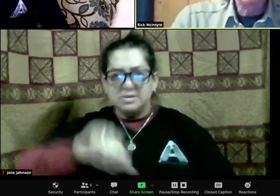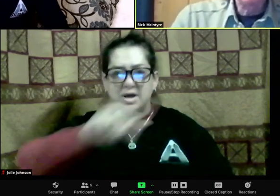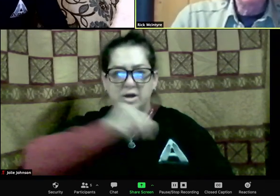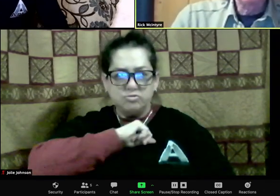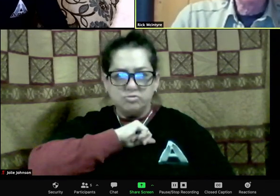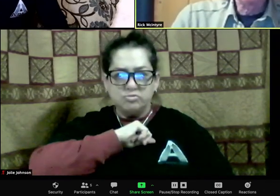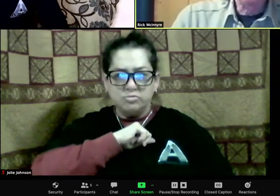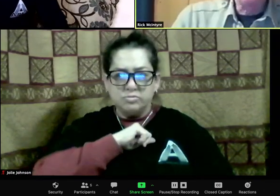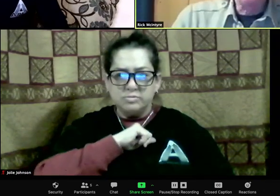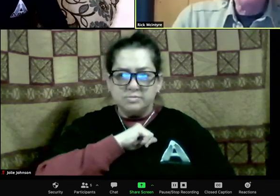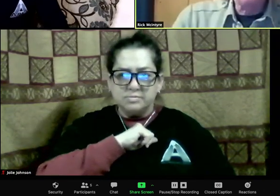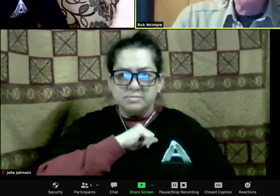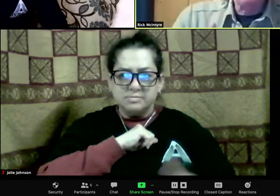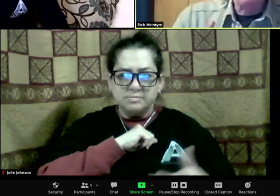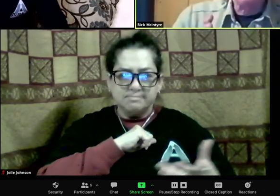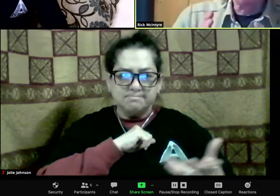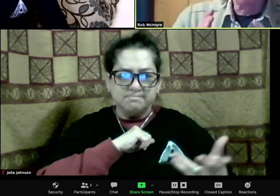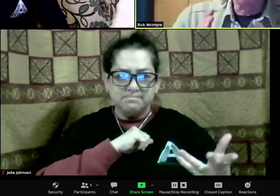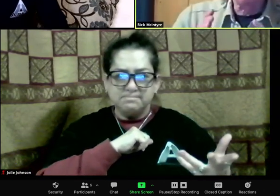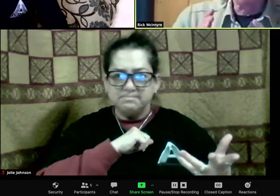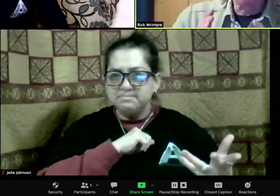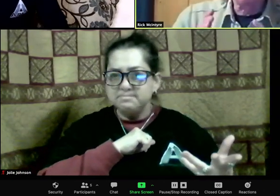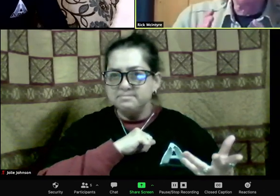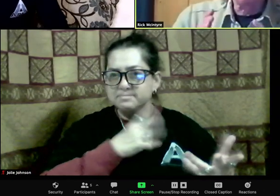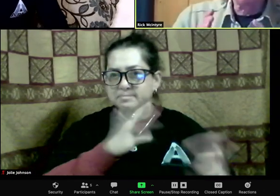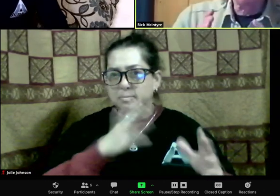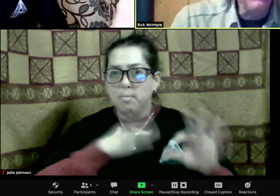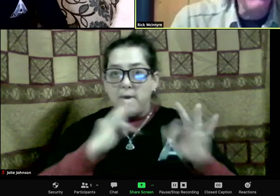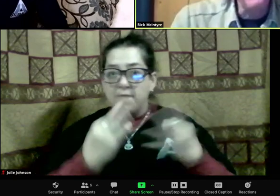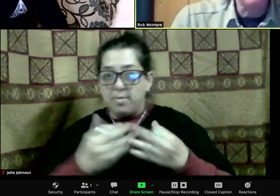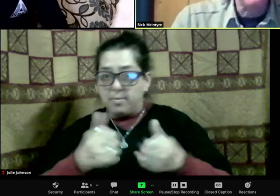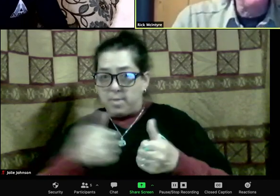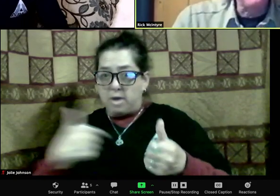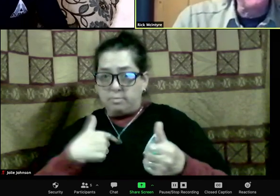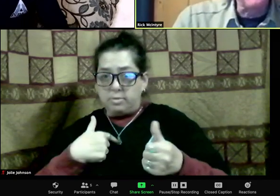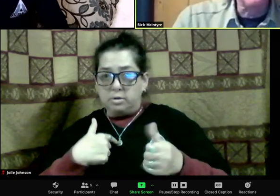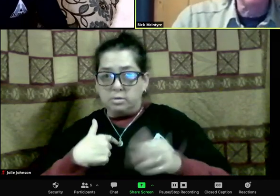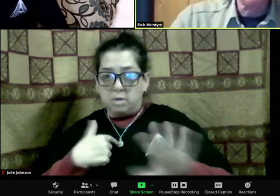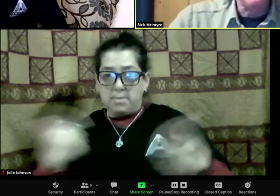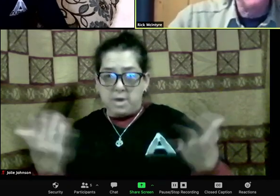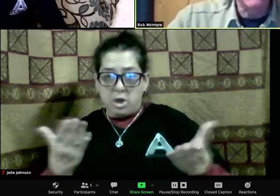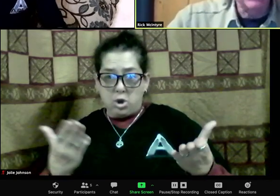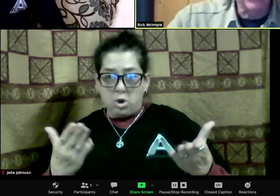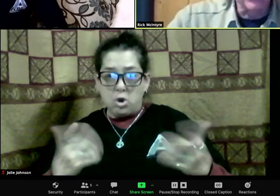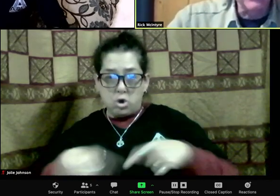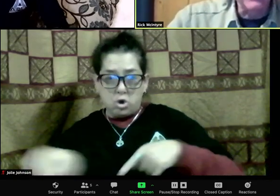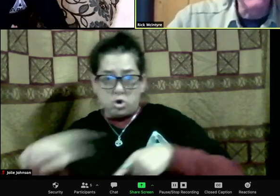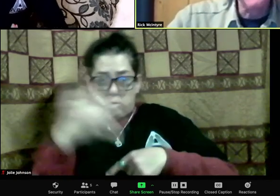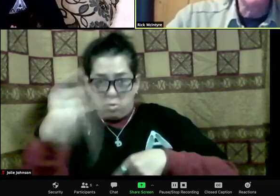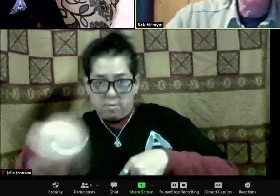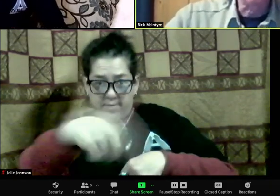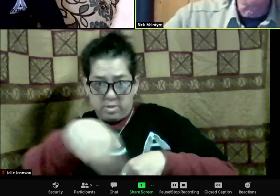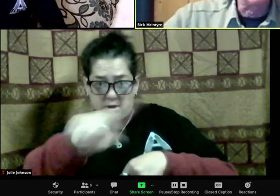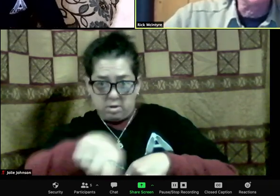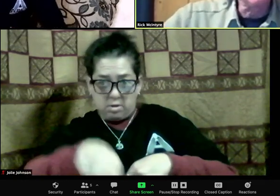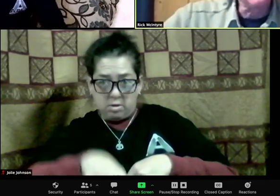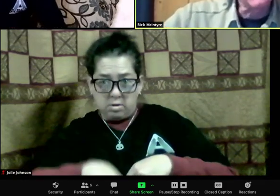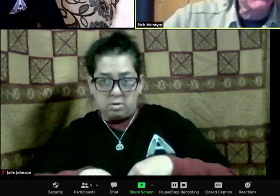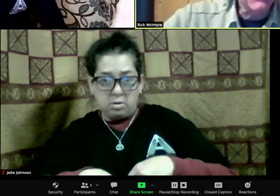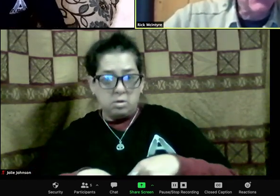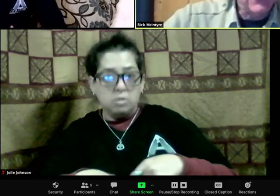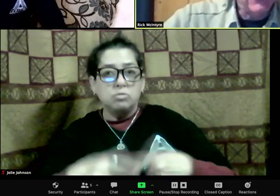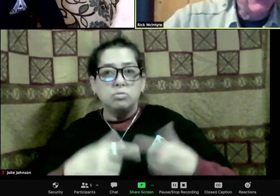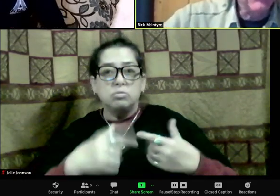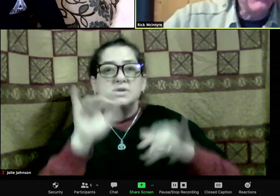He, and it was the male pup, would march back and forth between the people and his mother and